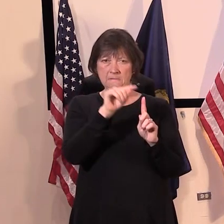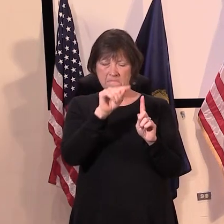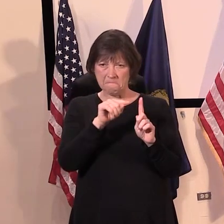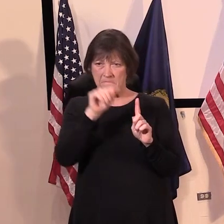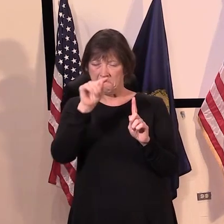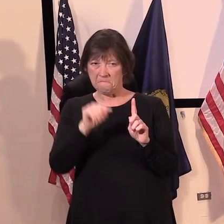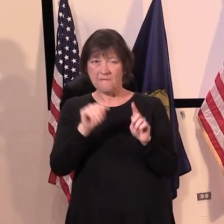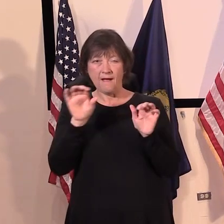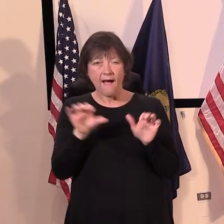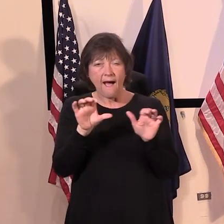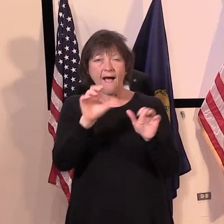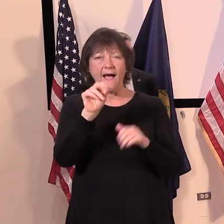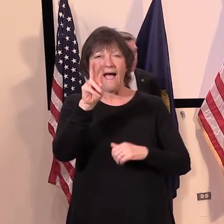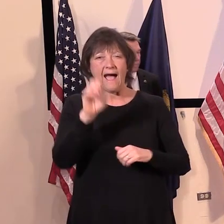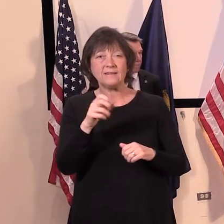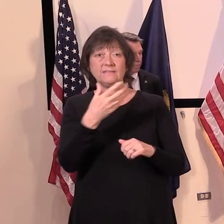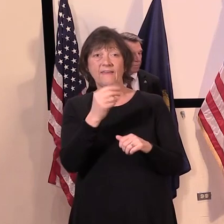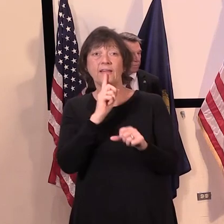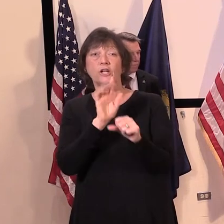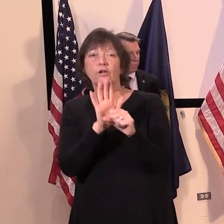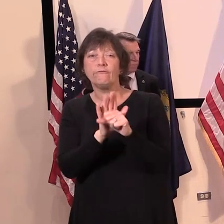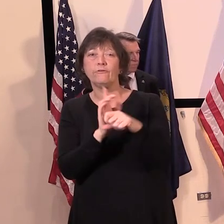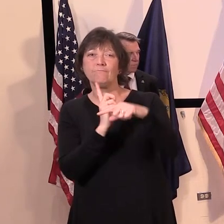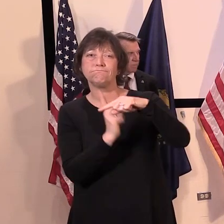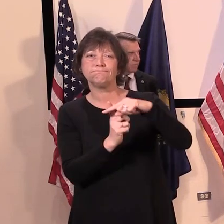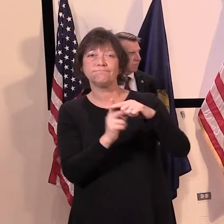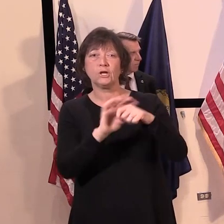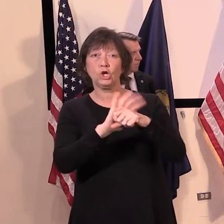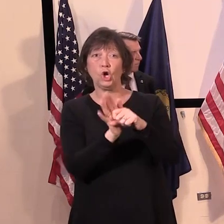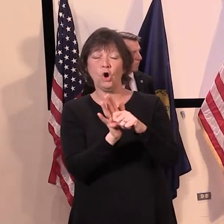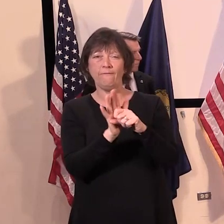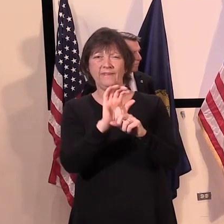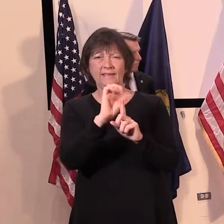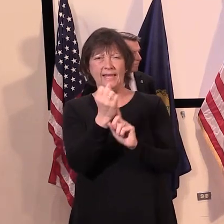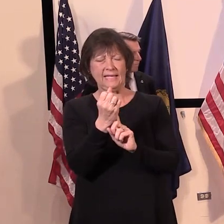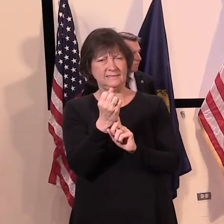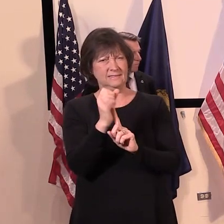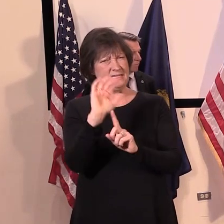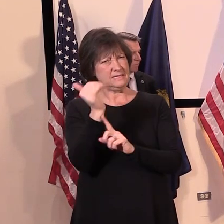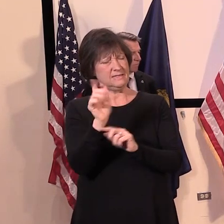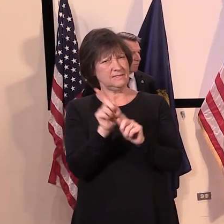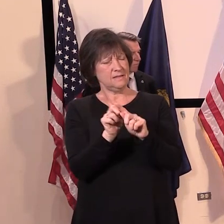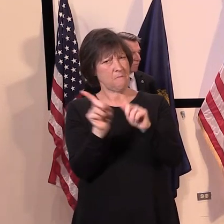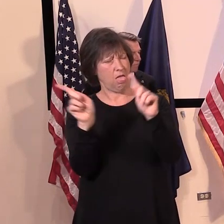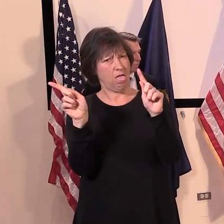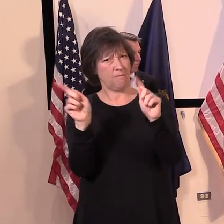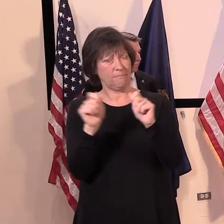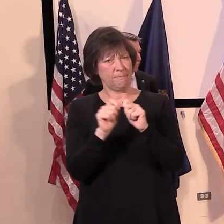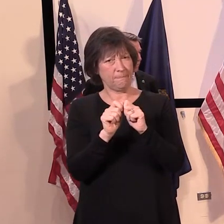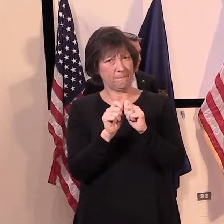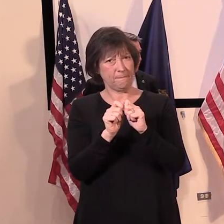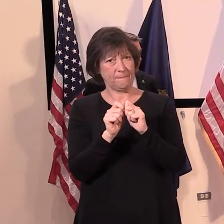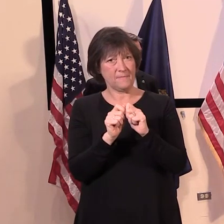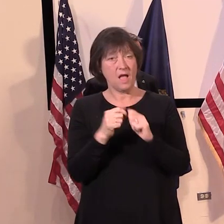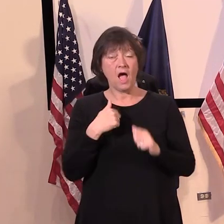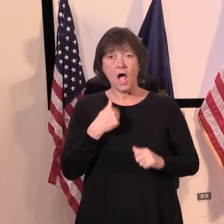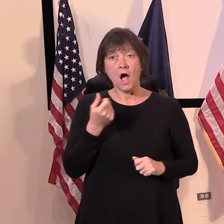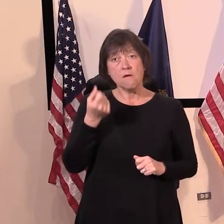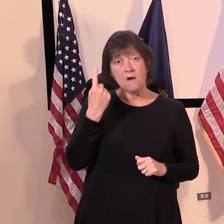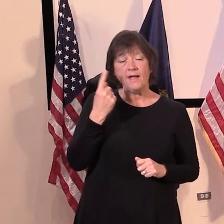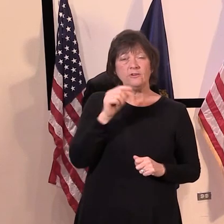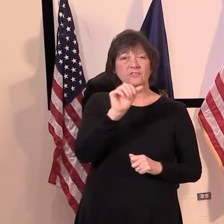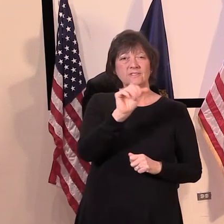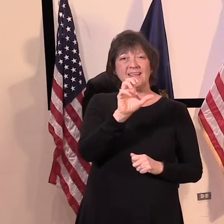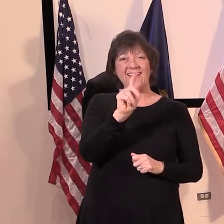cases and confirmed COVID cases diverge radically. Um, I understand the